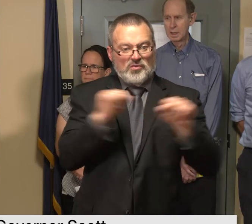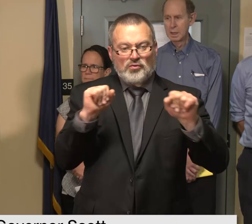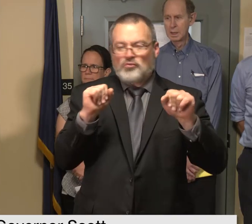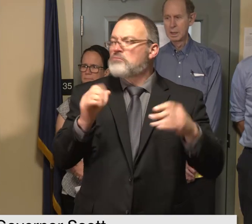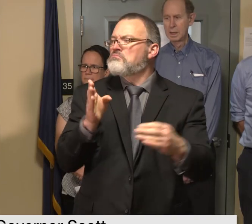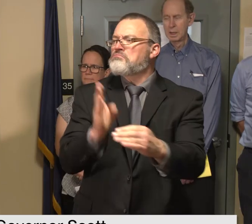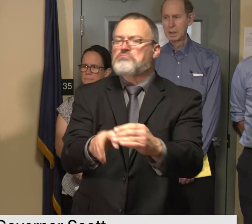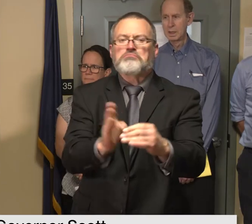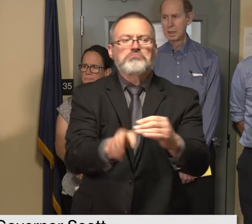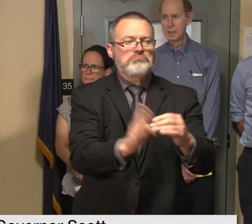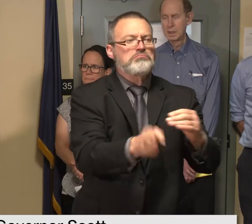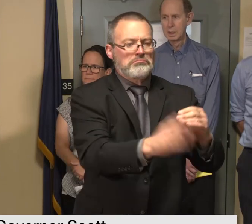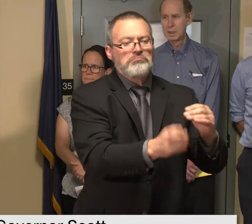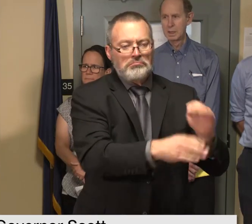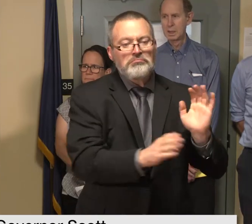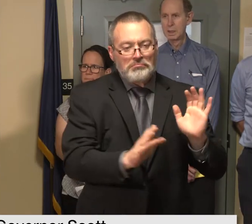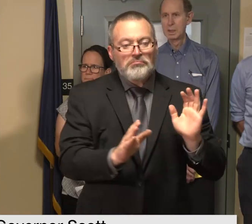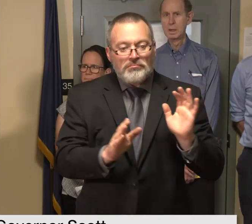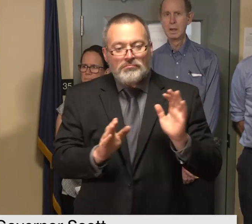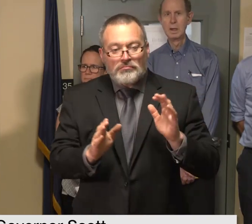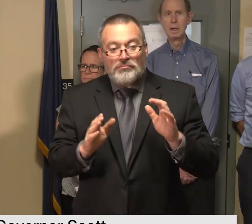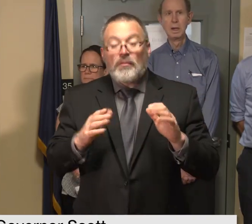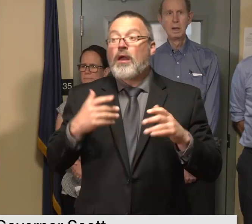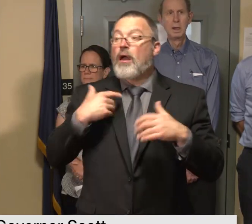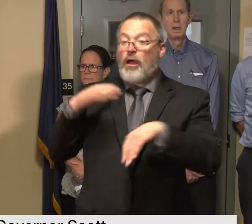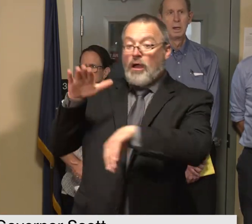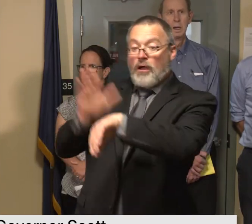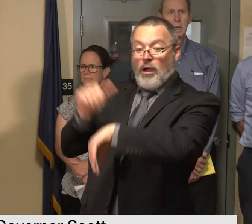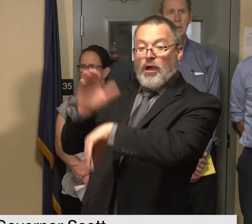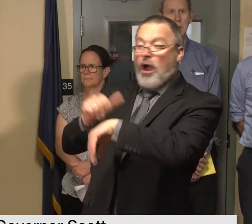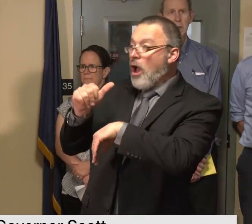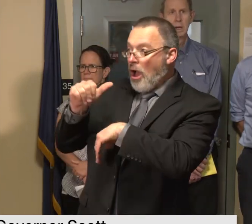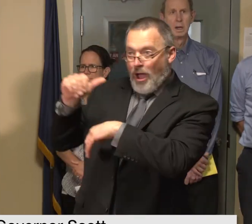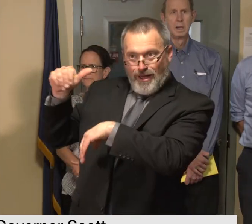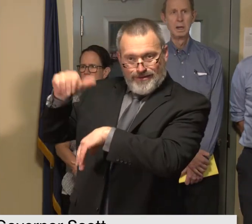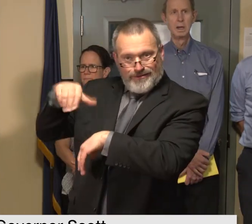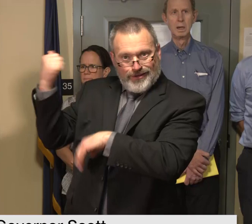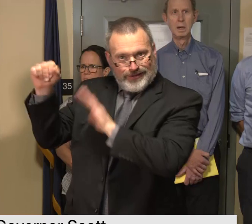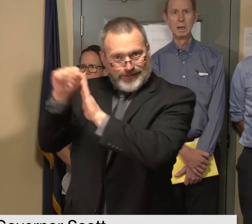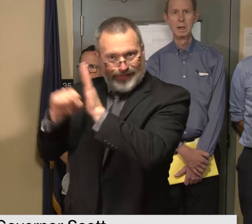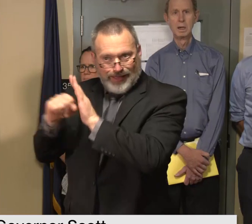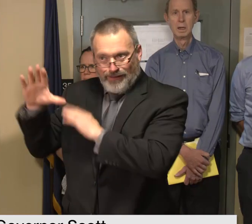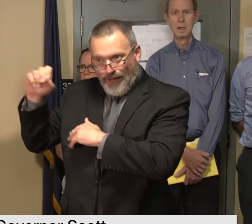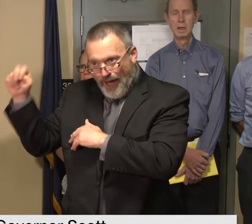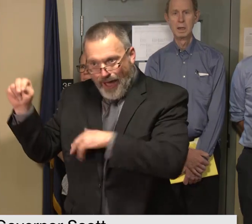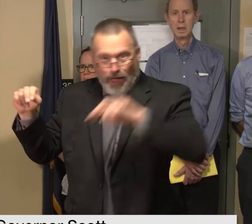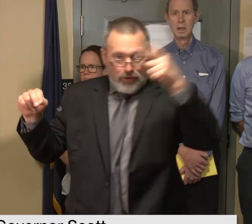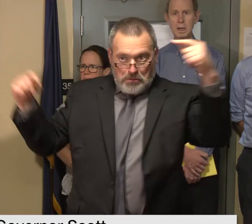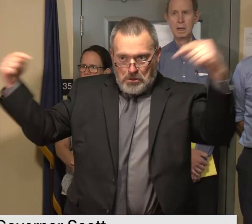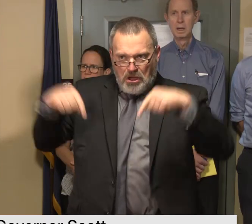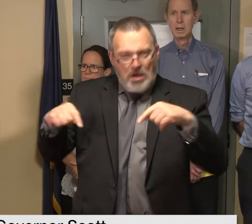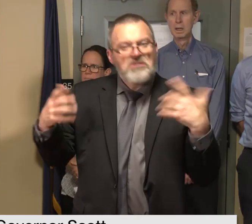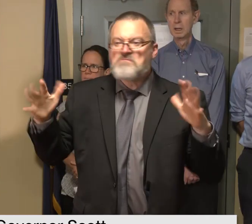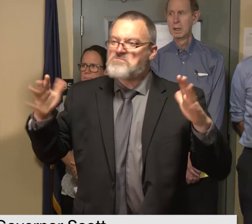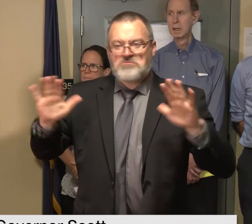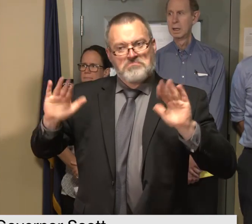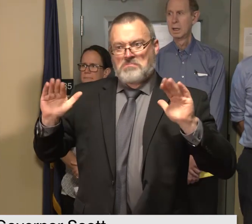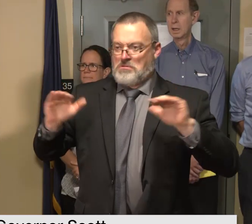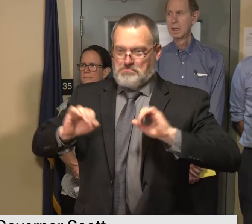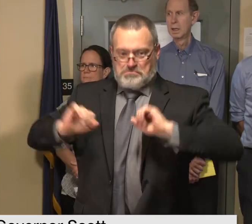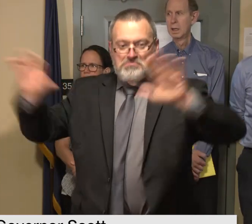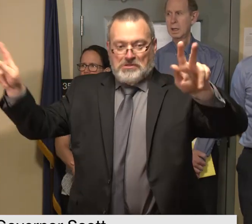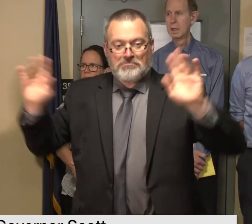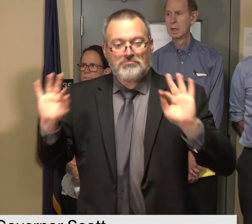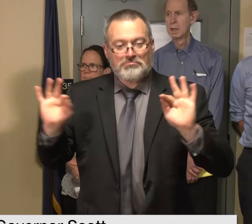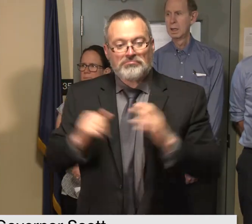have released out of state swift water assets and most state teams are back in their communities we will